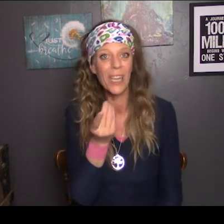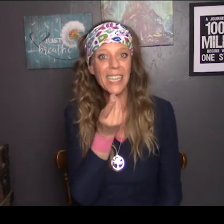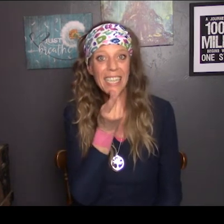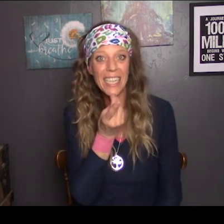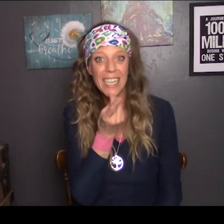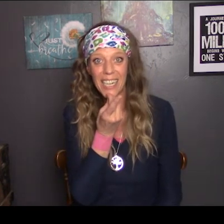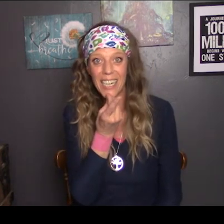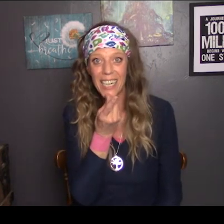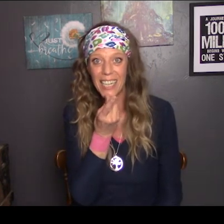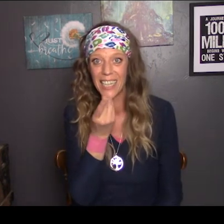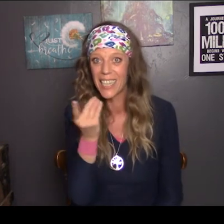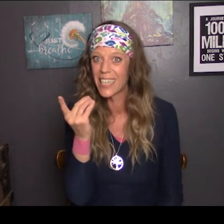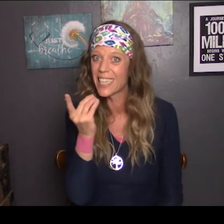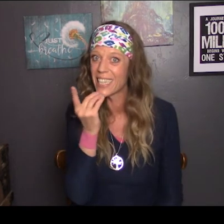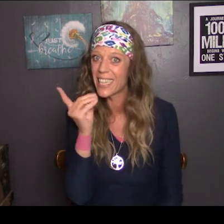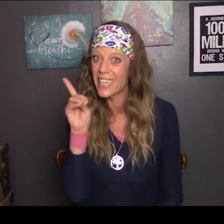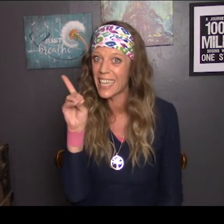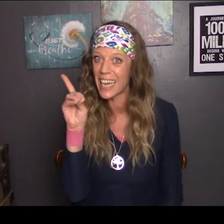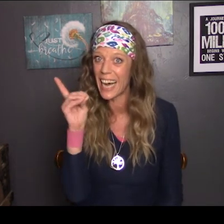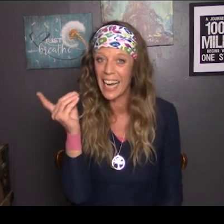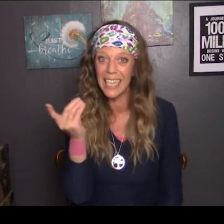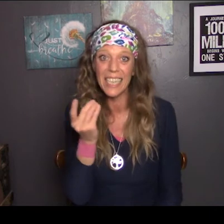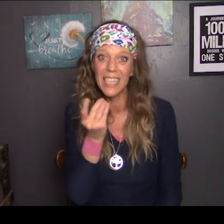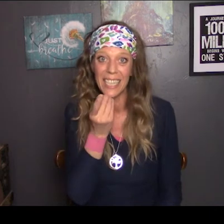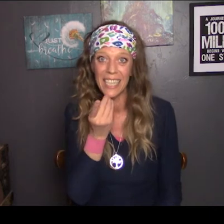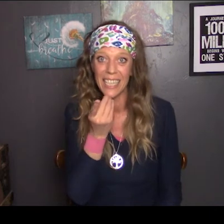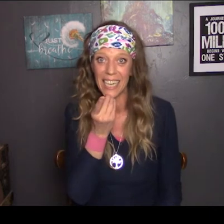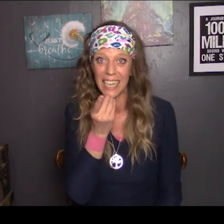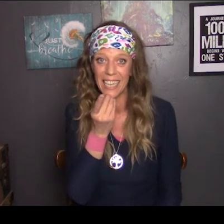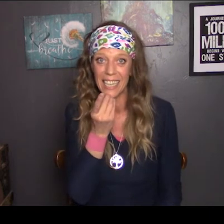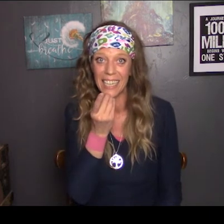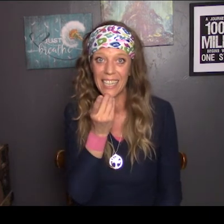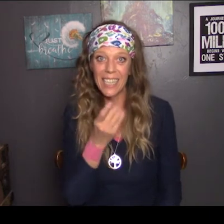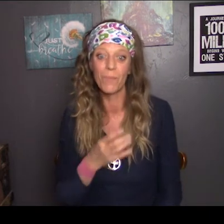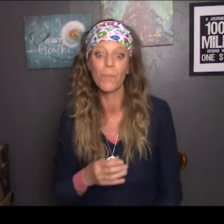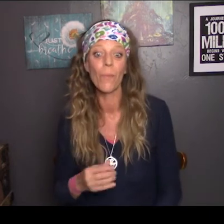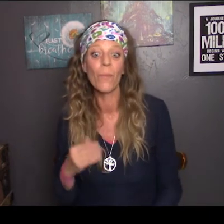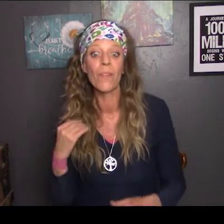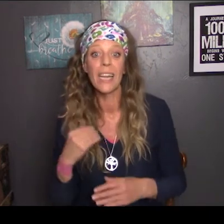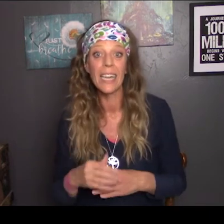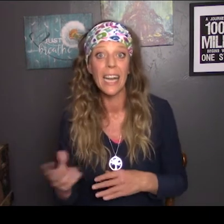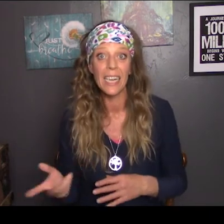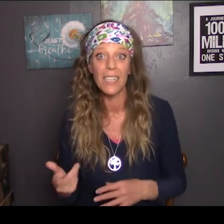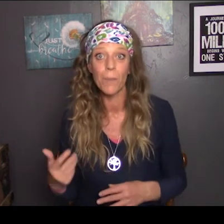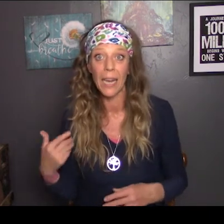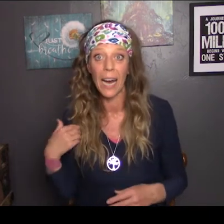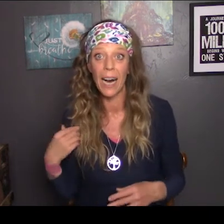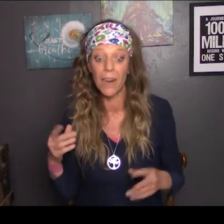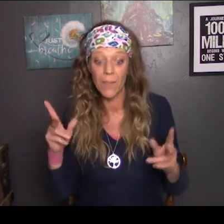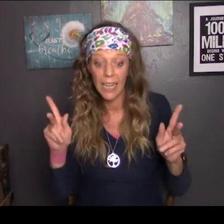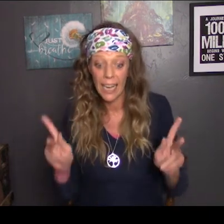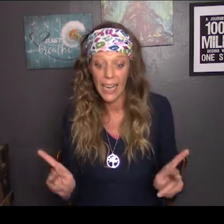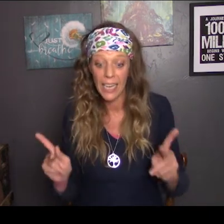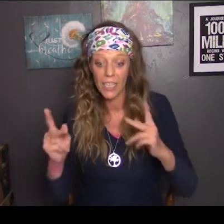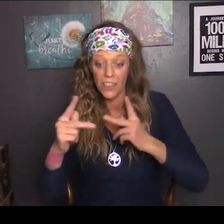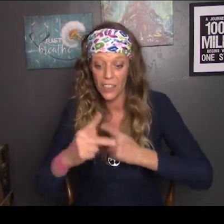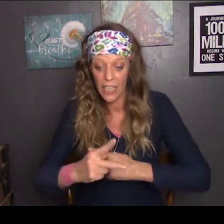dinner. It's a D hand. Dinner. Next we have kitchen.